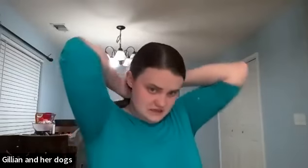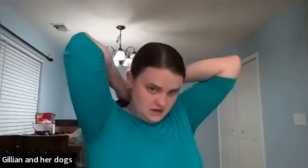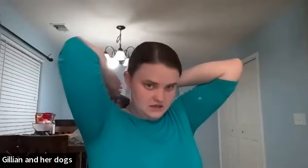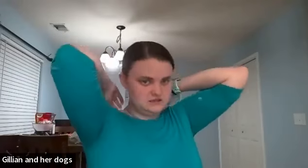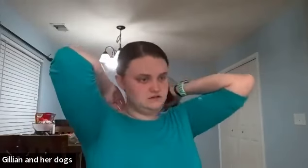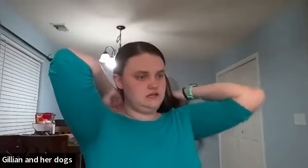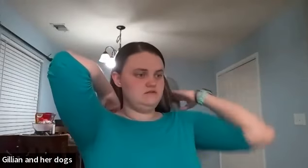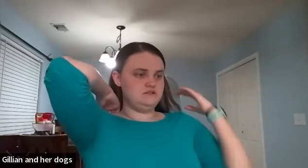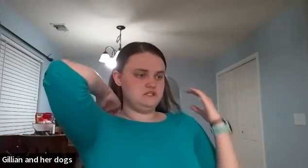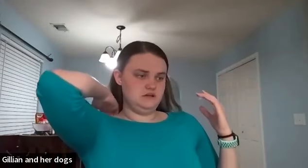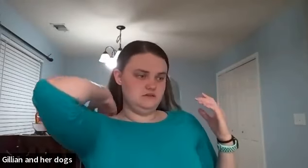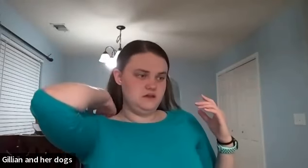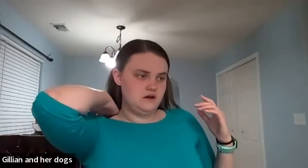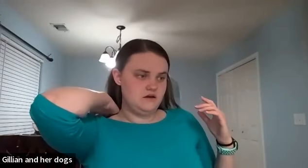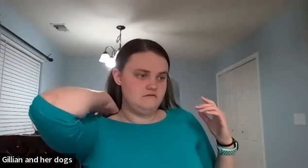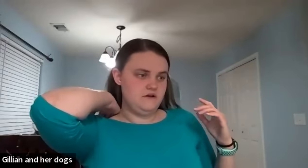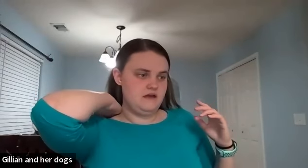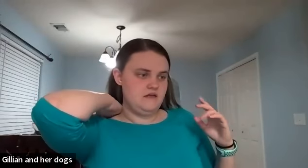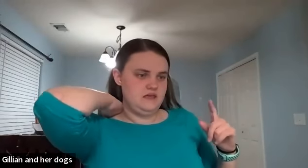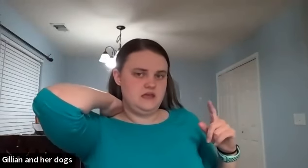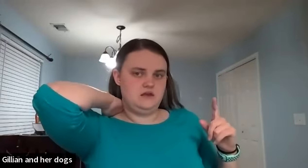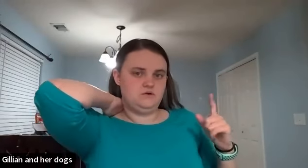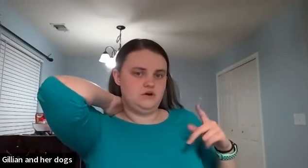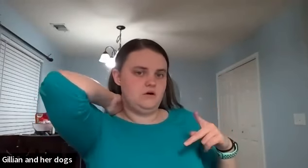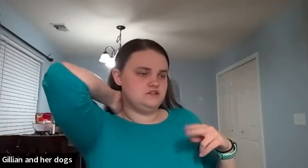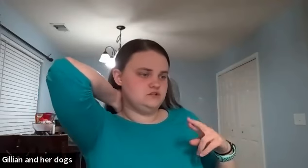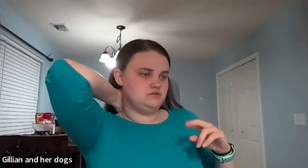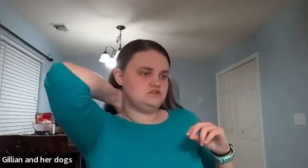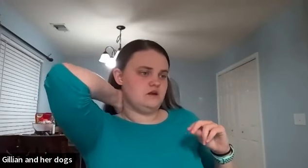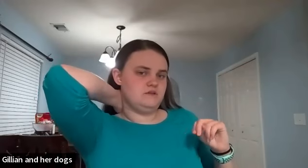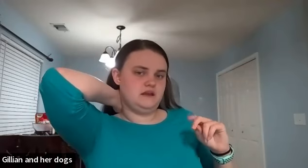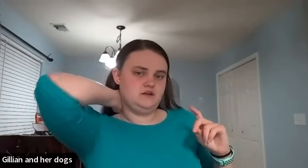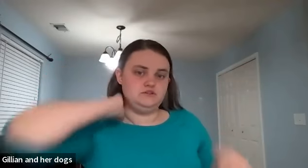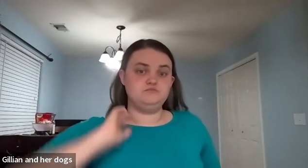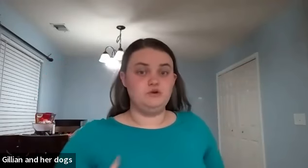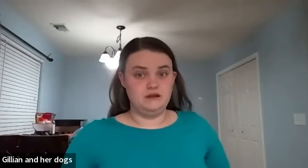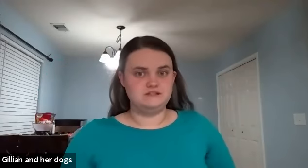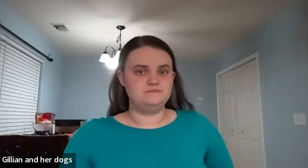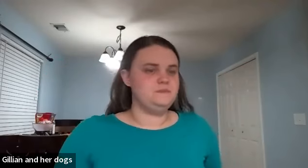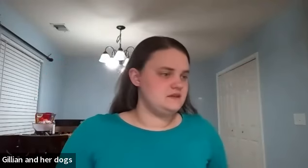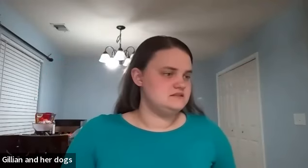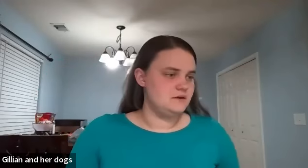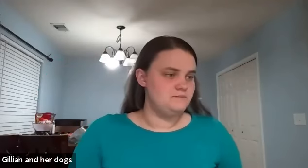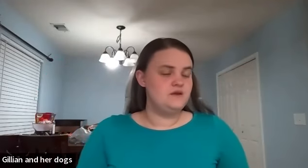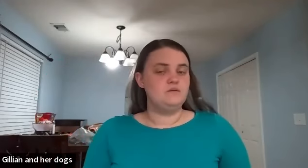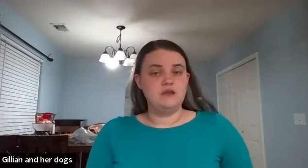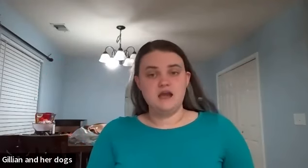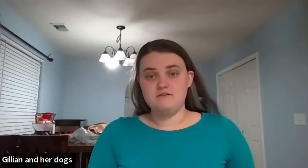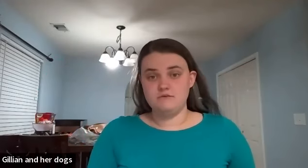signs or any of those that you can think of those and then we'll go on to describing like how you would pronounce so we have